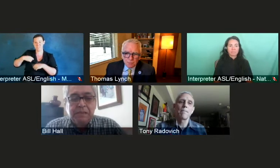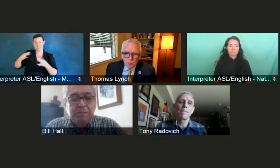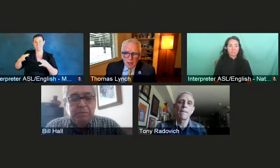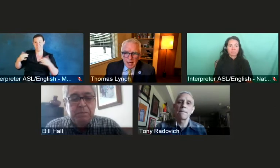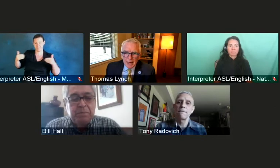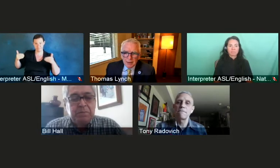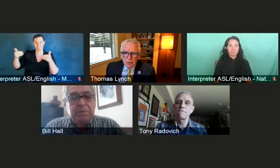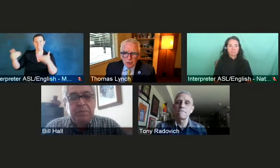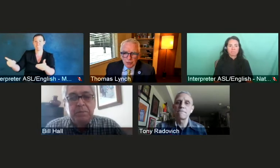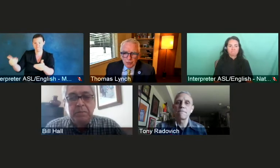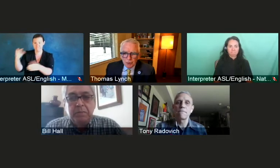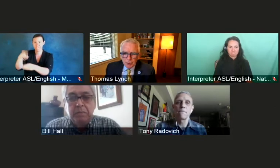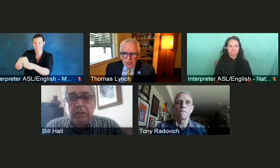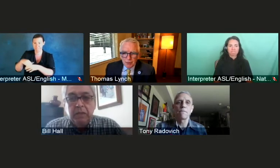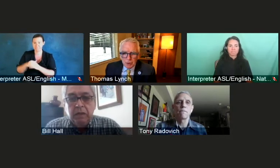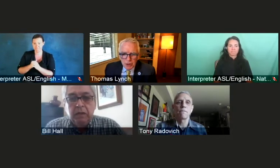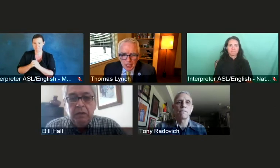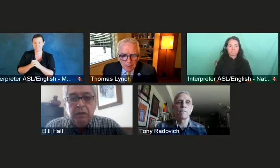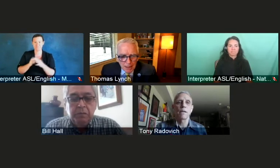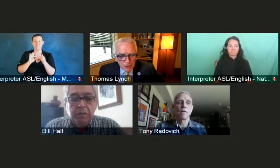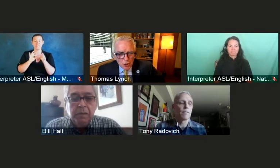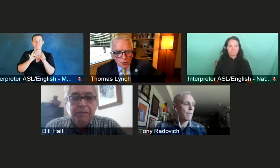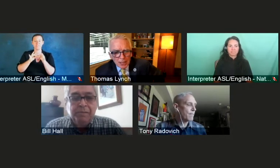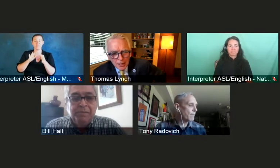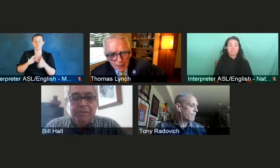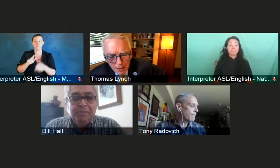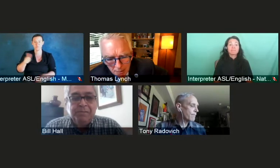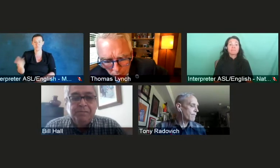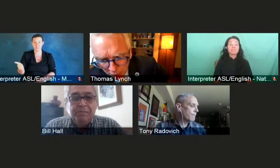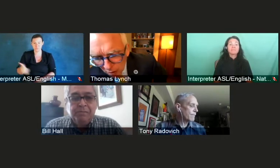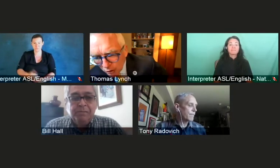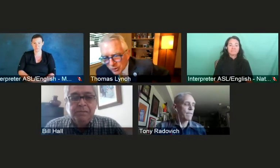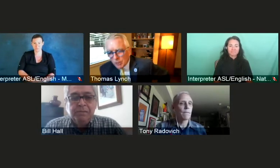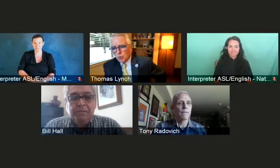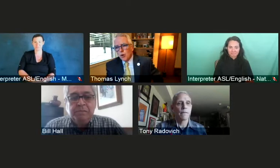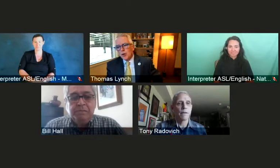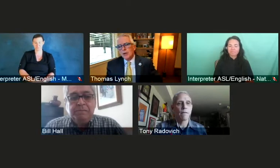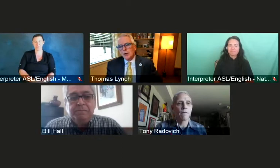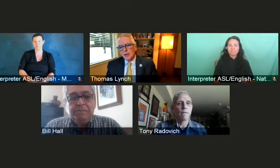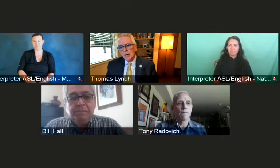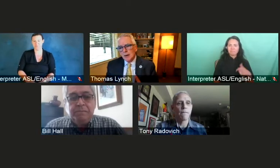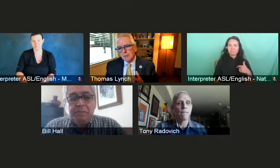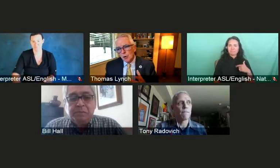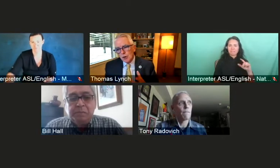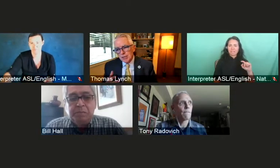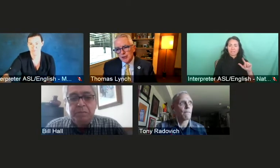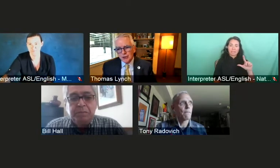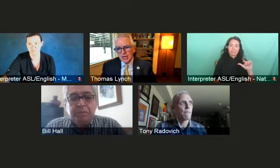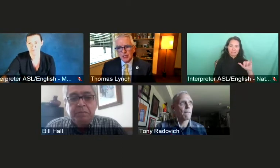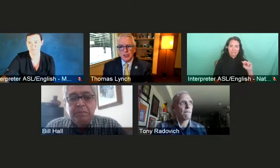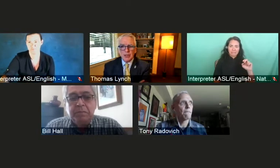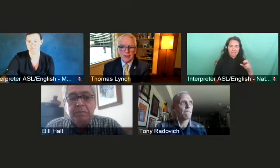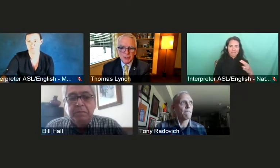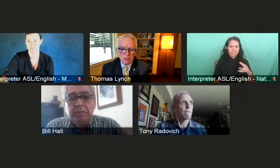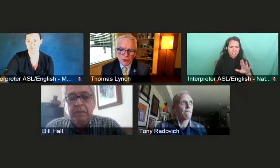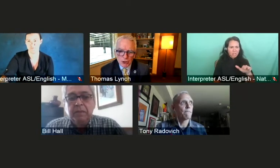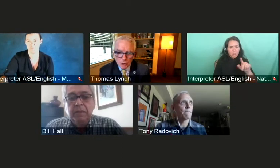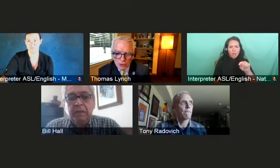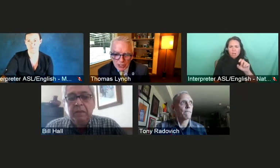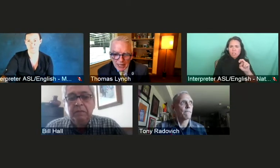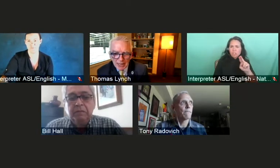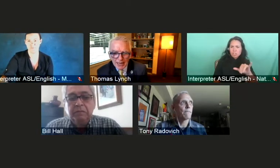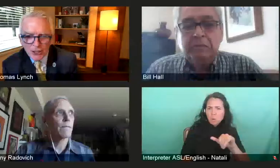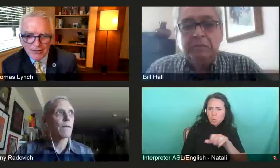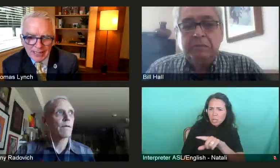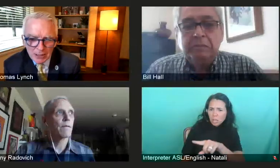And when you think about it, Tony, you've also done work on the intersection of substance